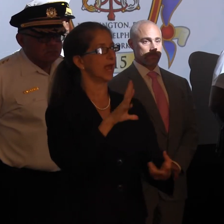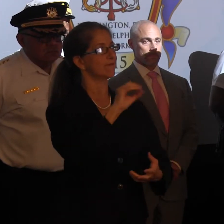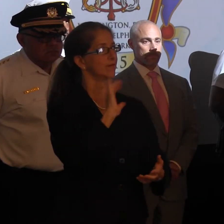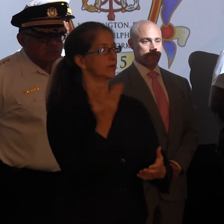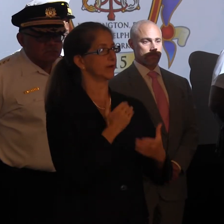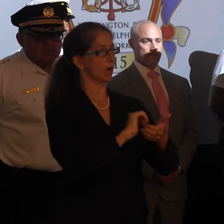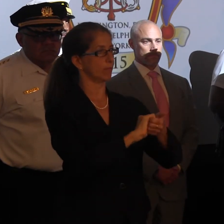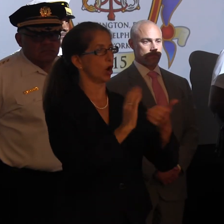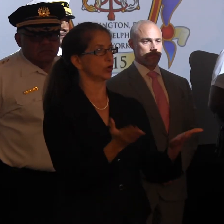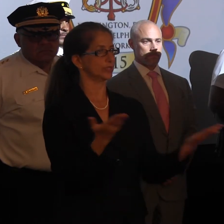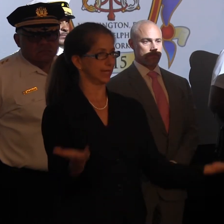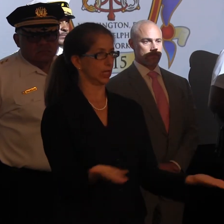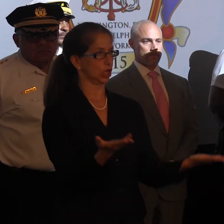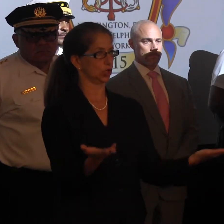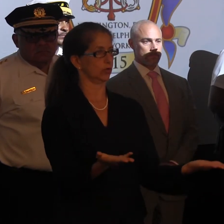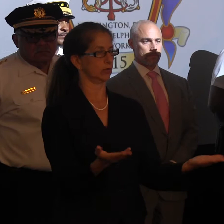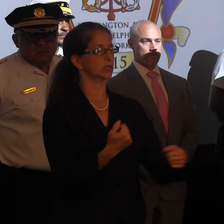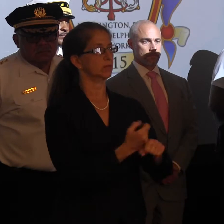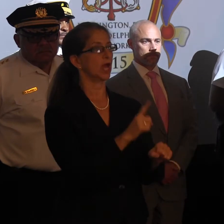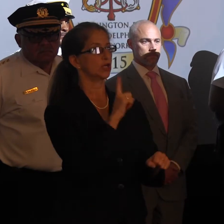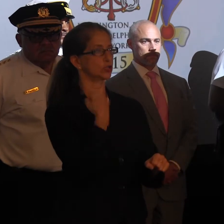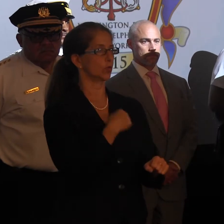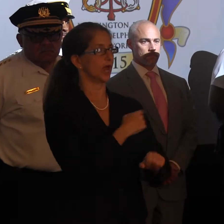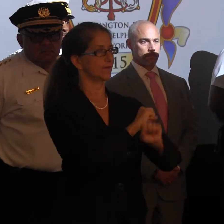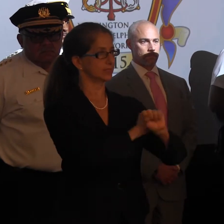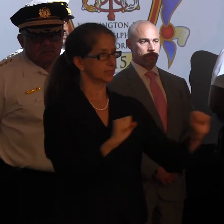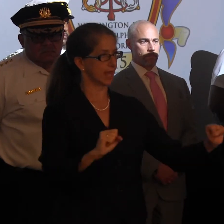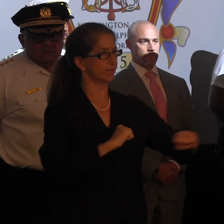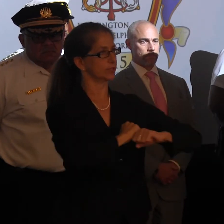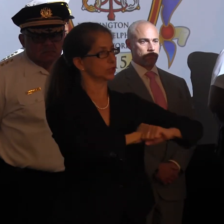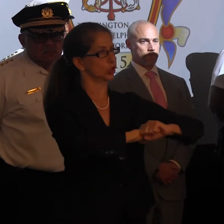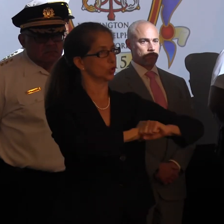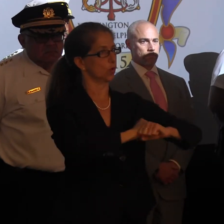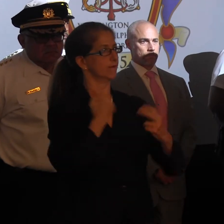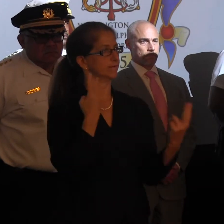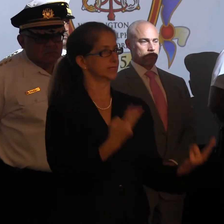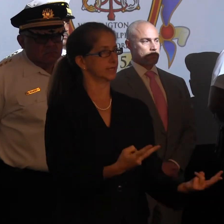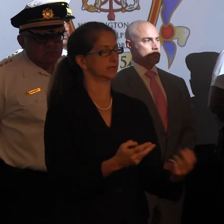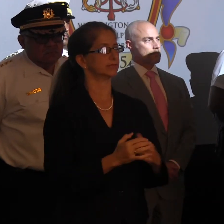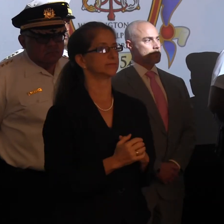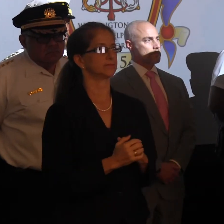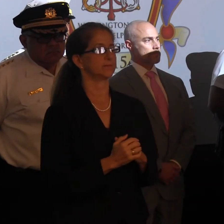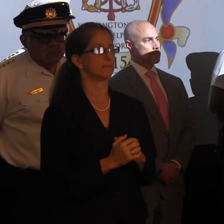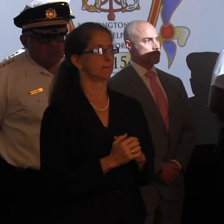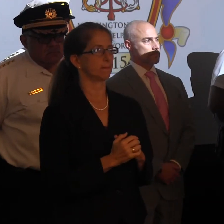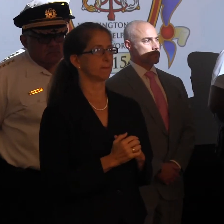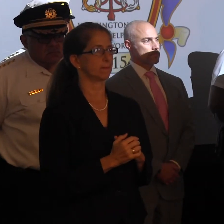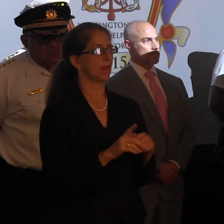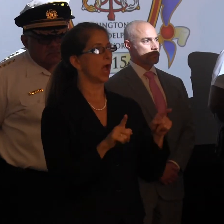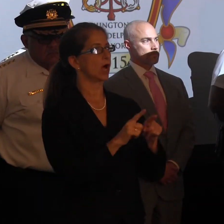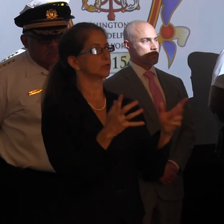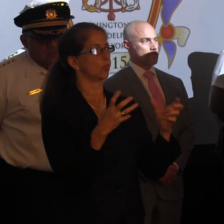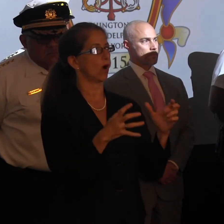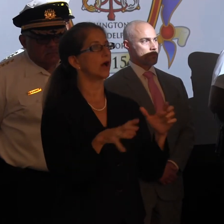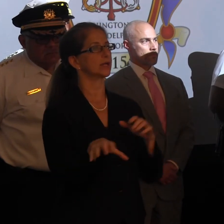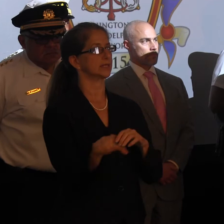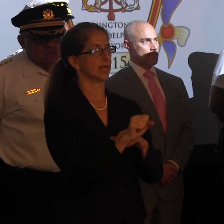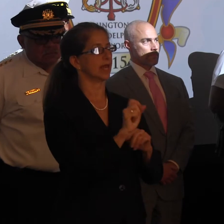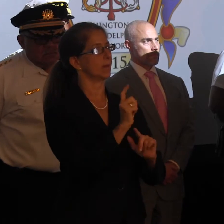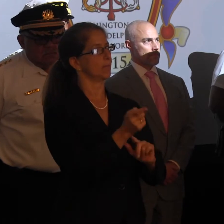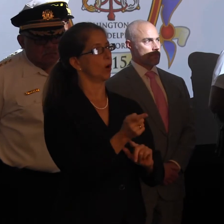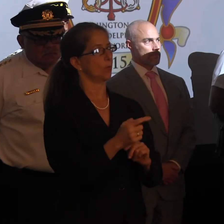located here at this facility to ensure that we have a safe and secure visit. I also want to take a minute to